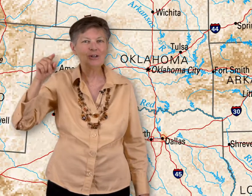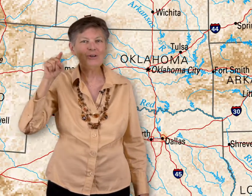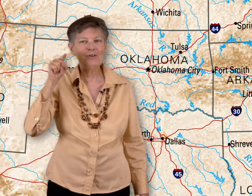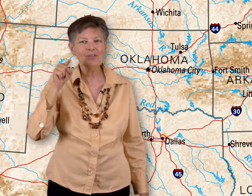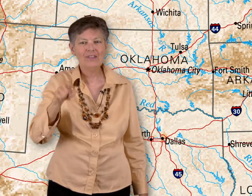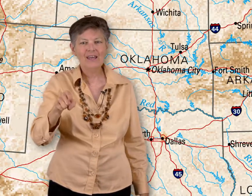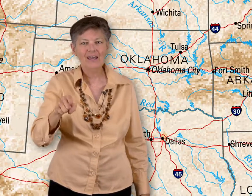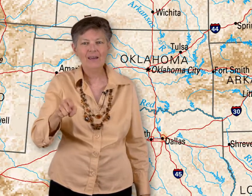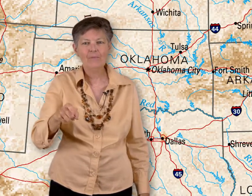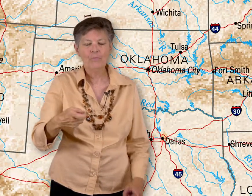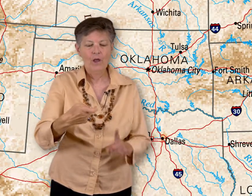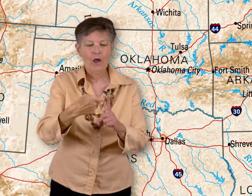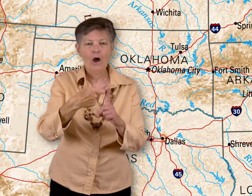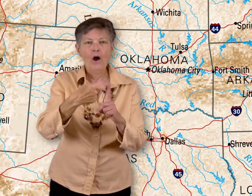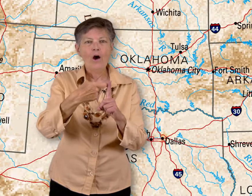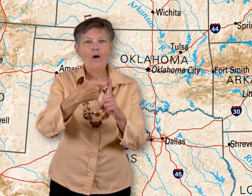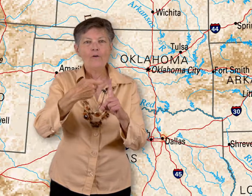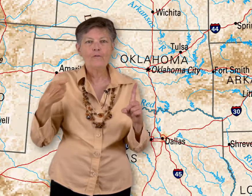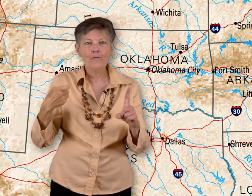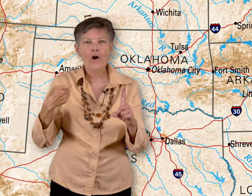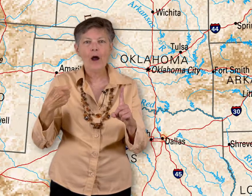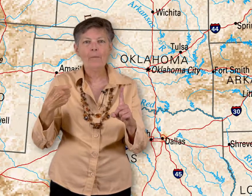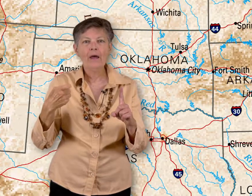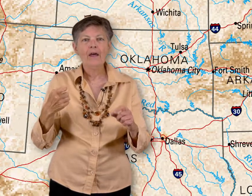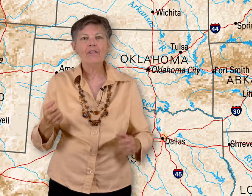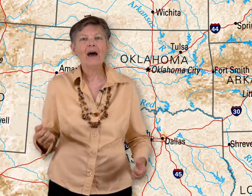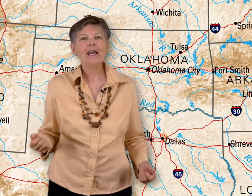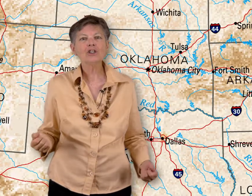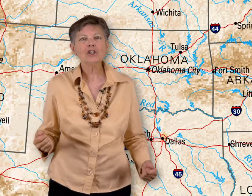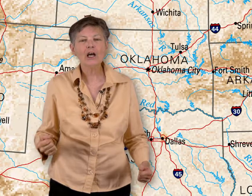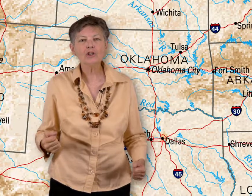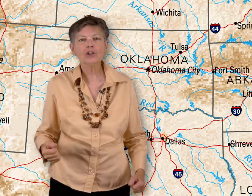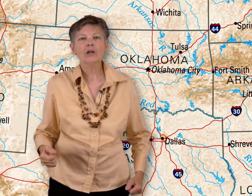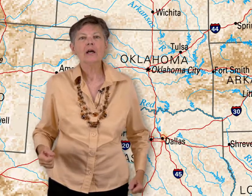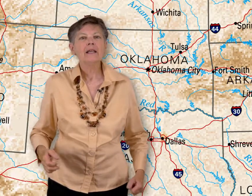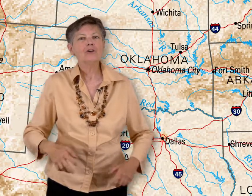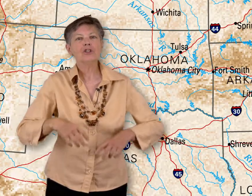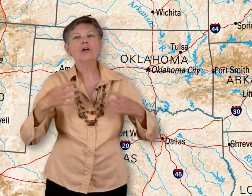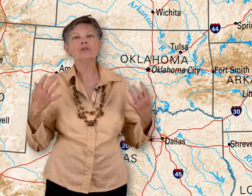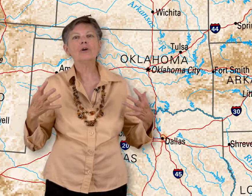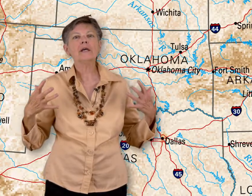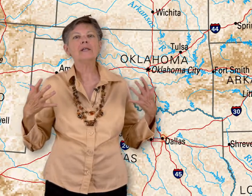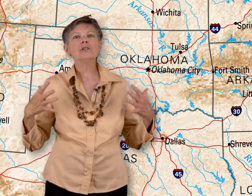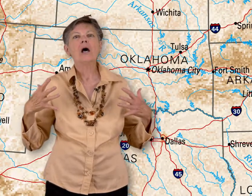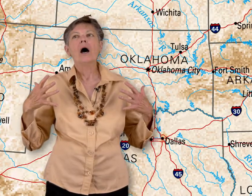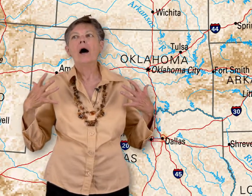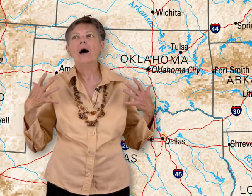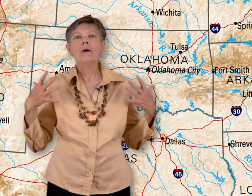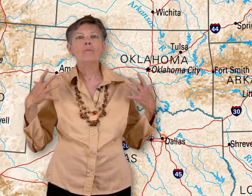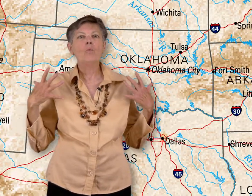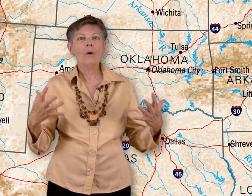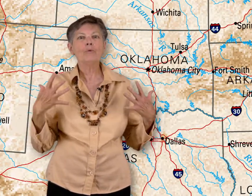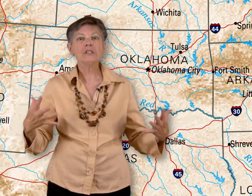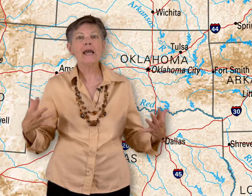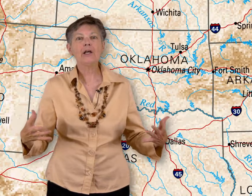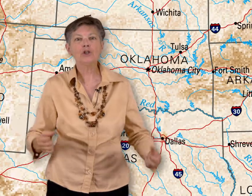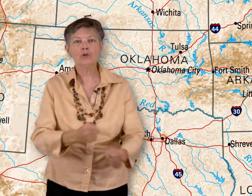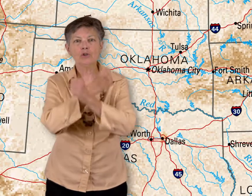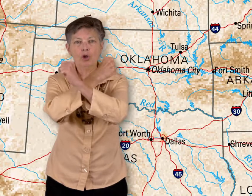Salute thee from thy shelter. Now shelter is what protects you. So